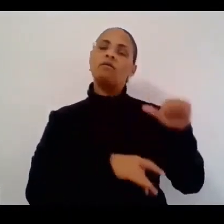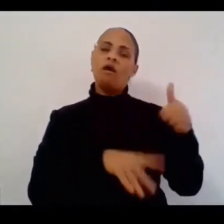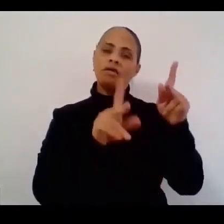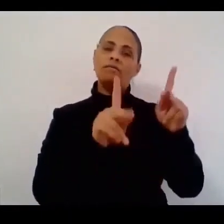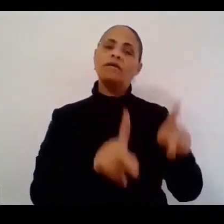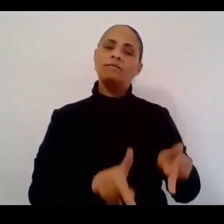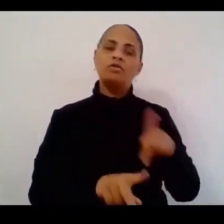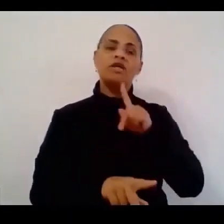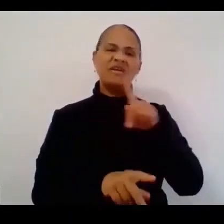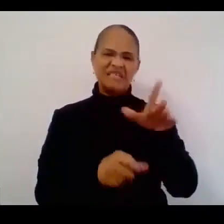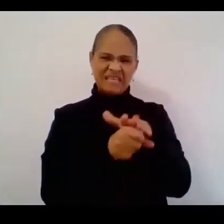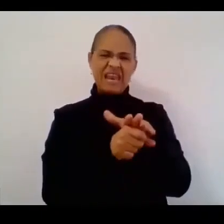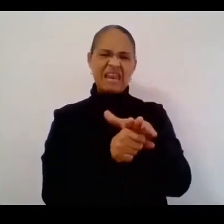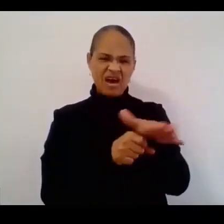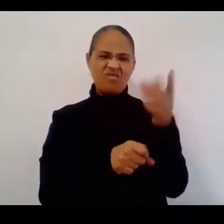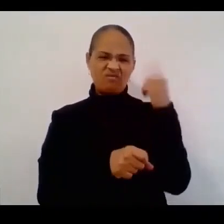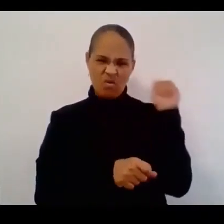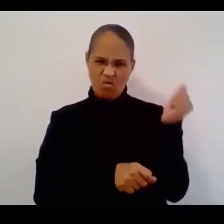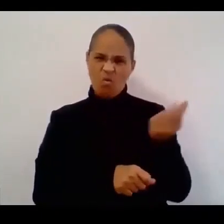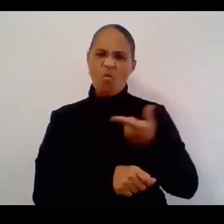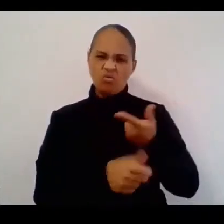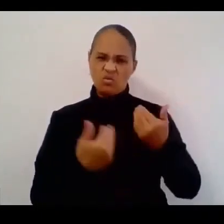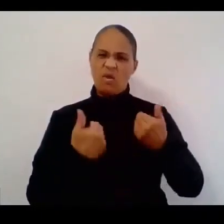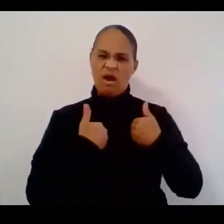There is enough for everyone.